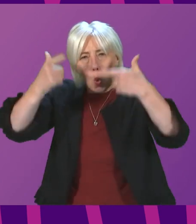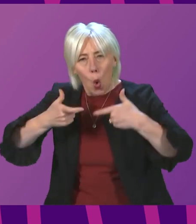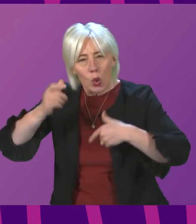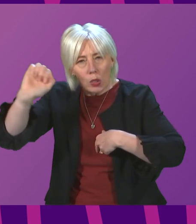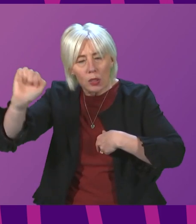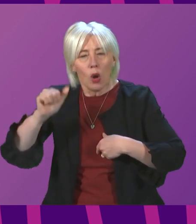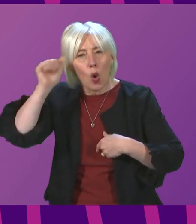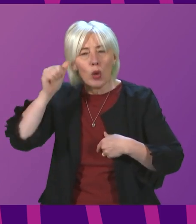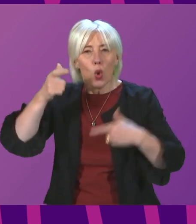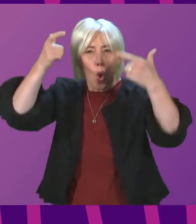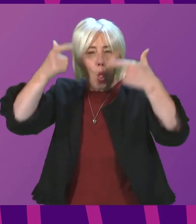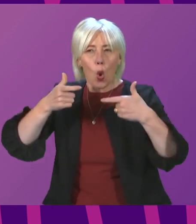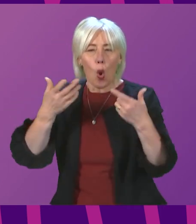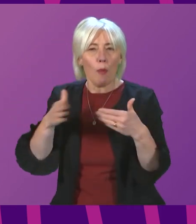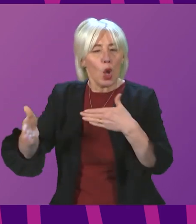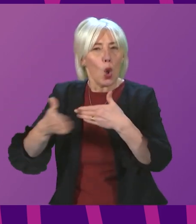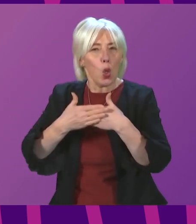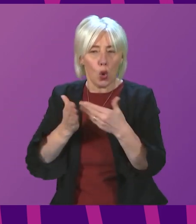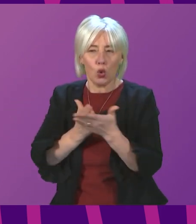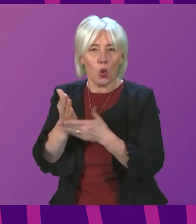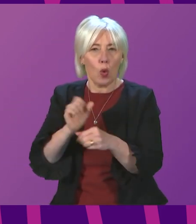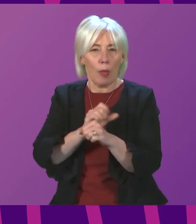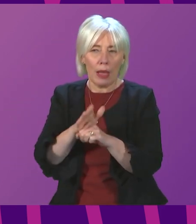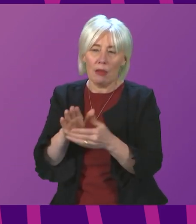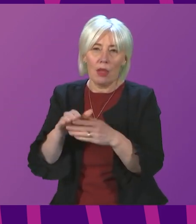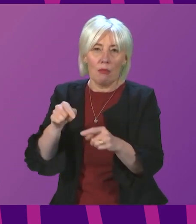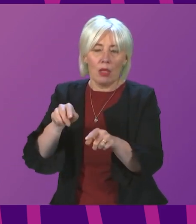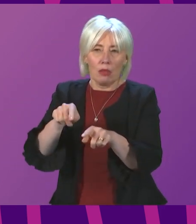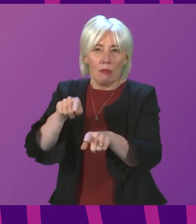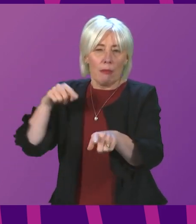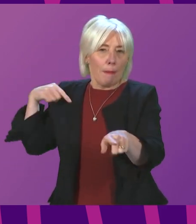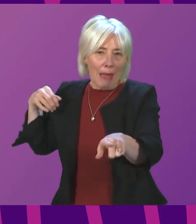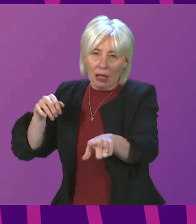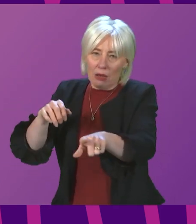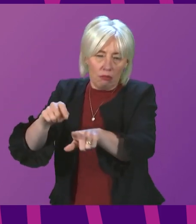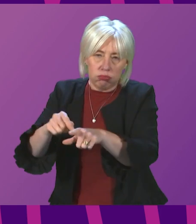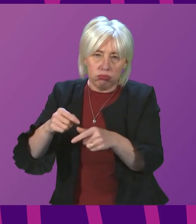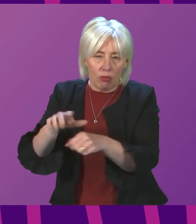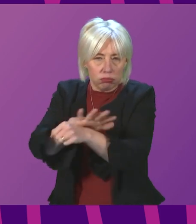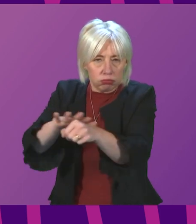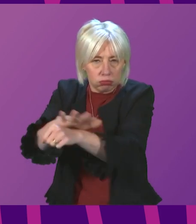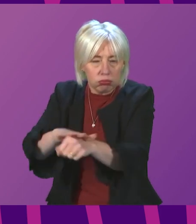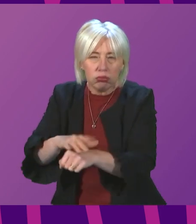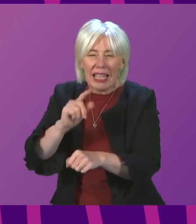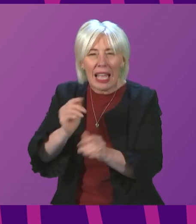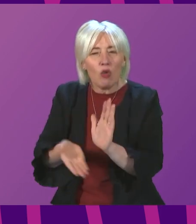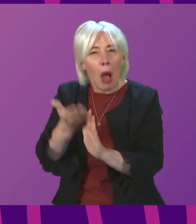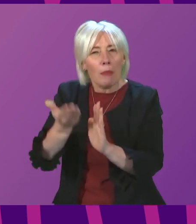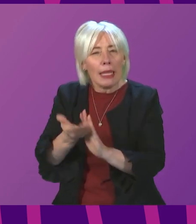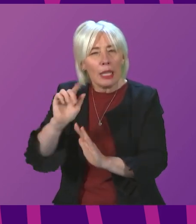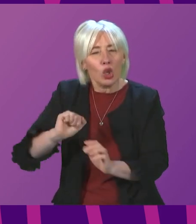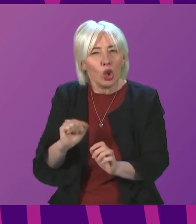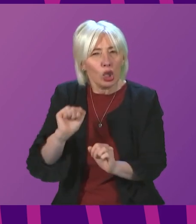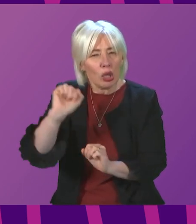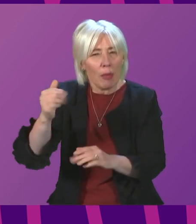we know, court closures during the pandemic have led to significant backlog of cases. Can the First Minister provide an update as to the Scottish Government's work,